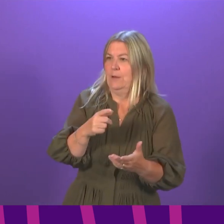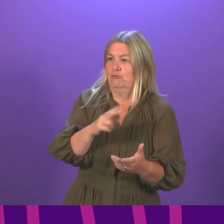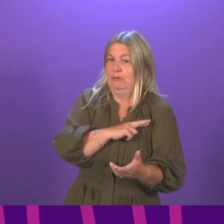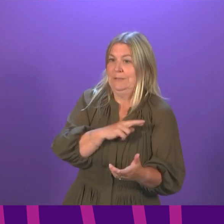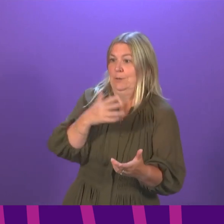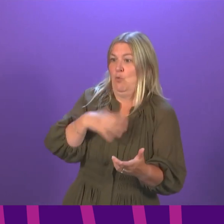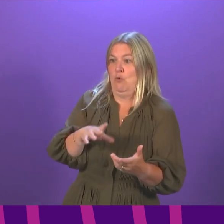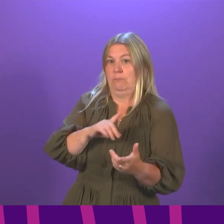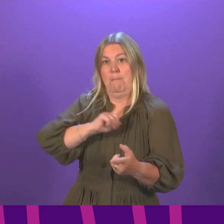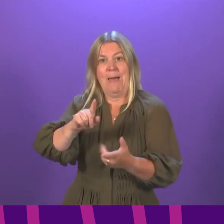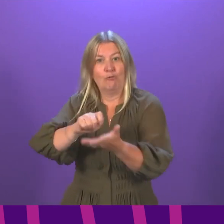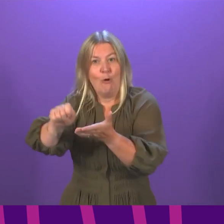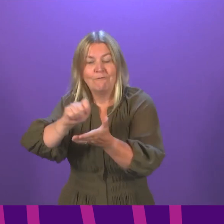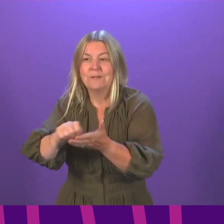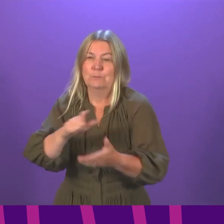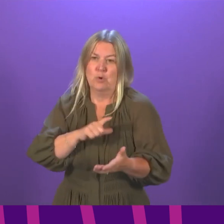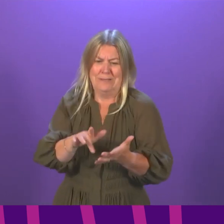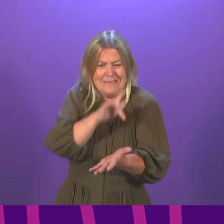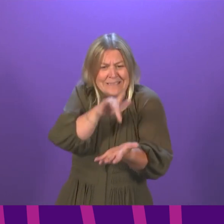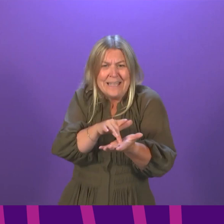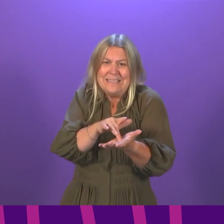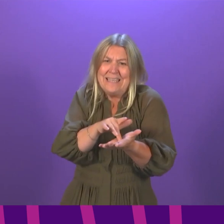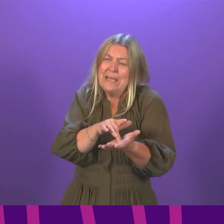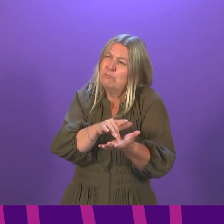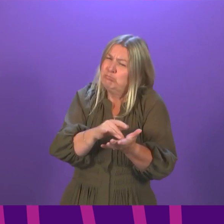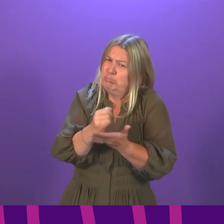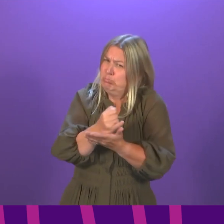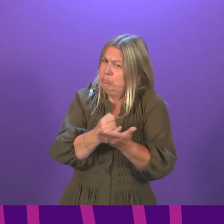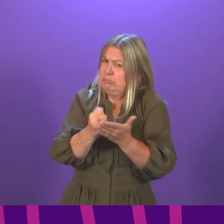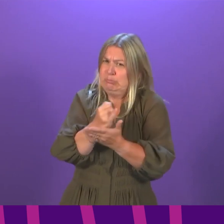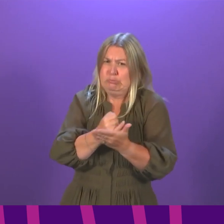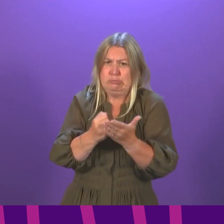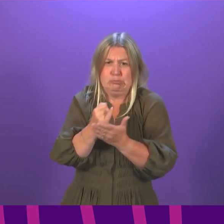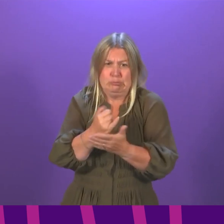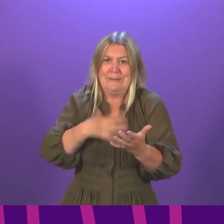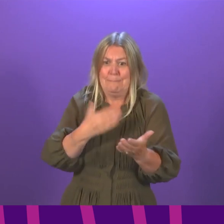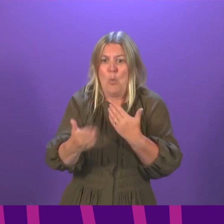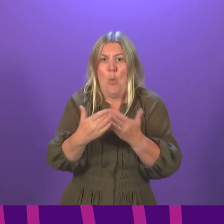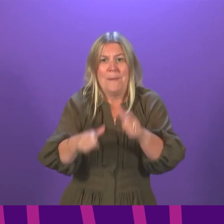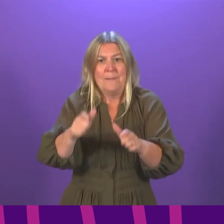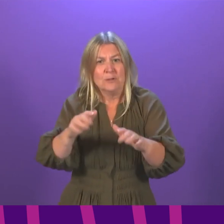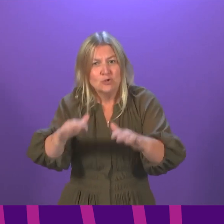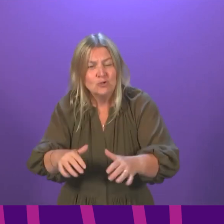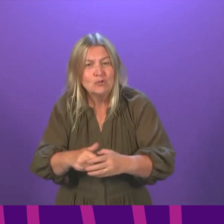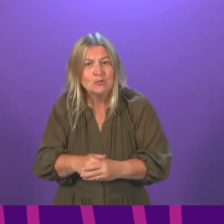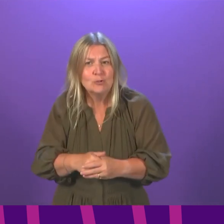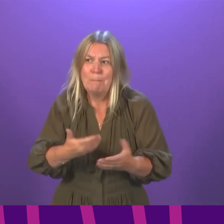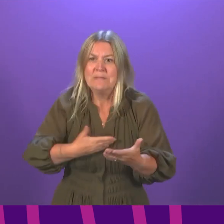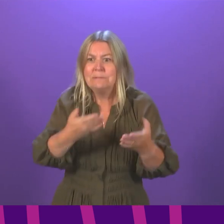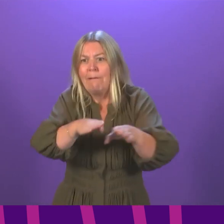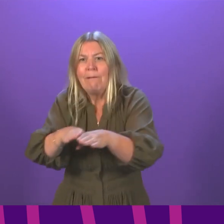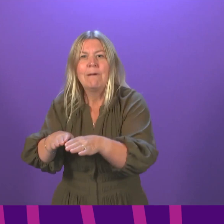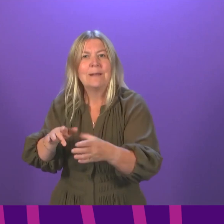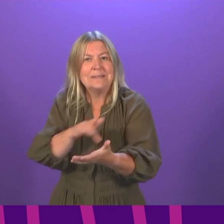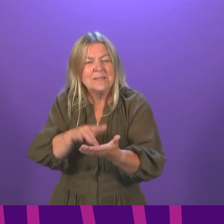economies, for example. We cannot dismiss any of that, but this is a moment to think seriously about what balance we want to see in the